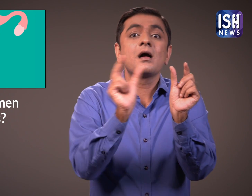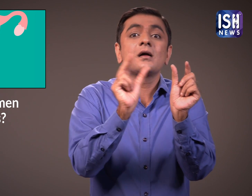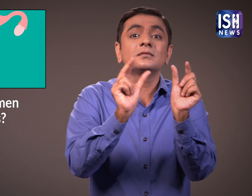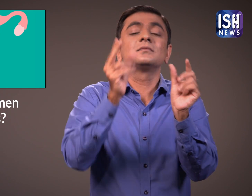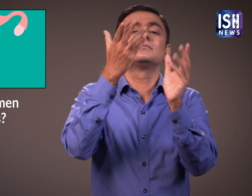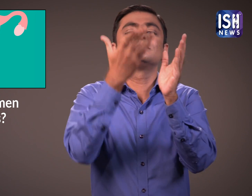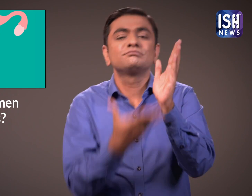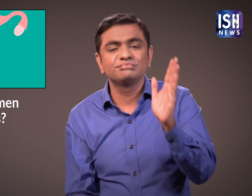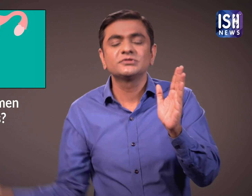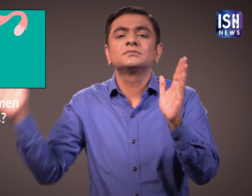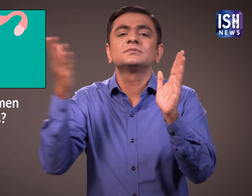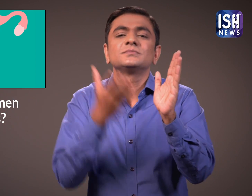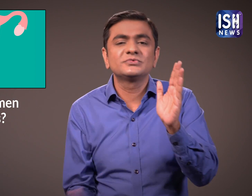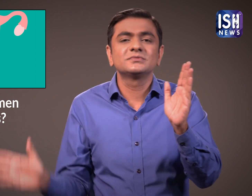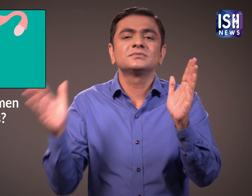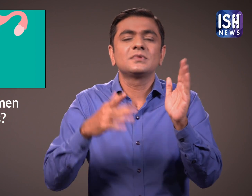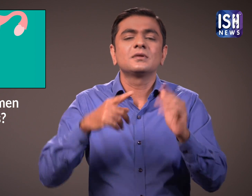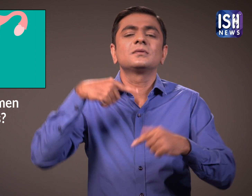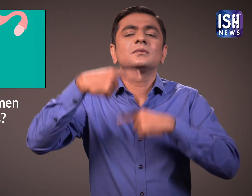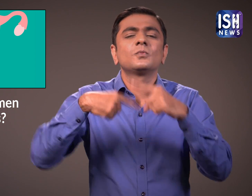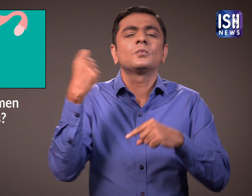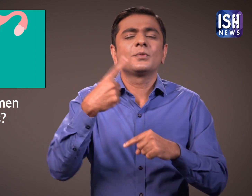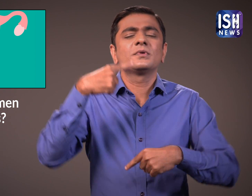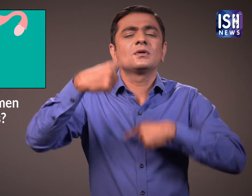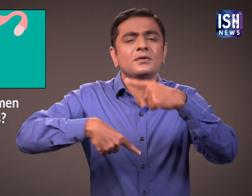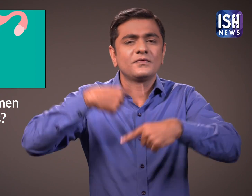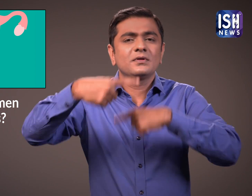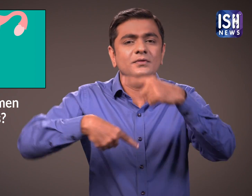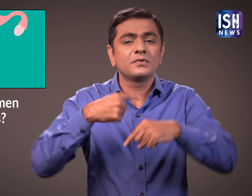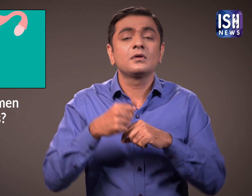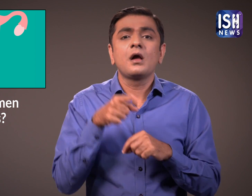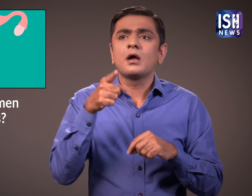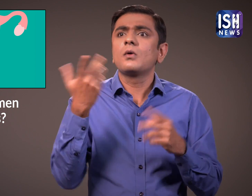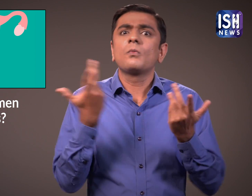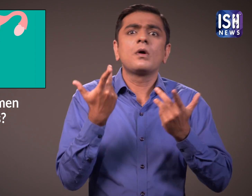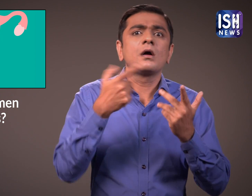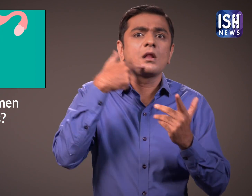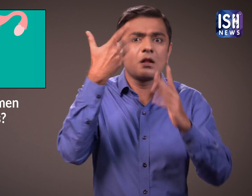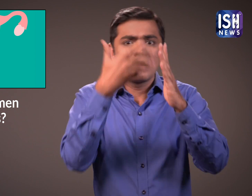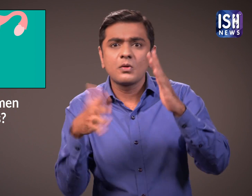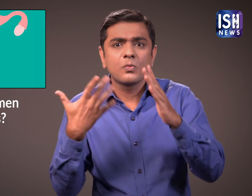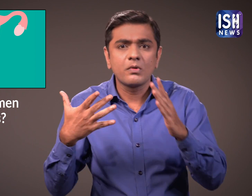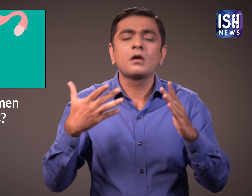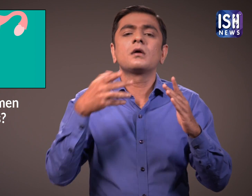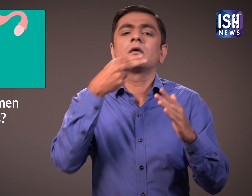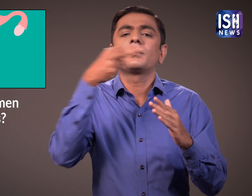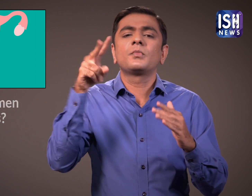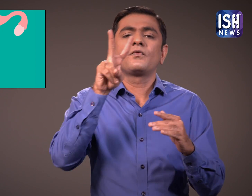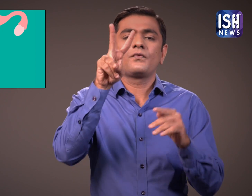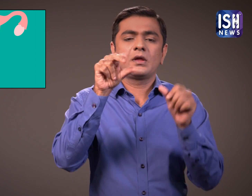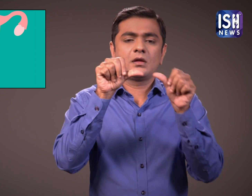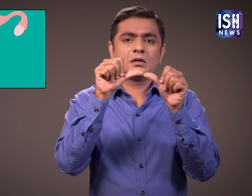is released. 5. The egg then comes out through the blood every month. The blood comes out of the vagina.